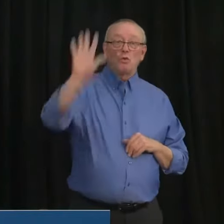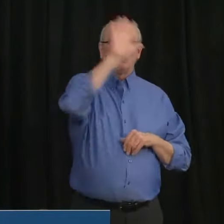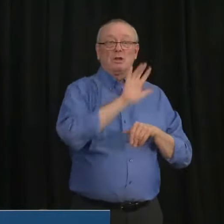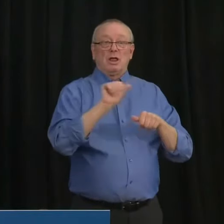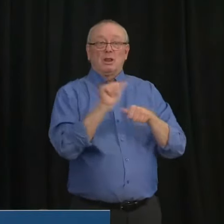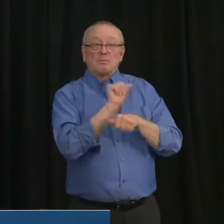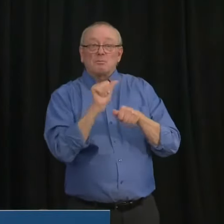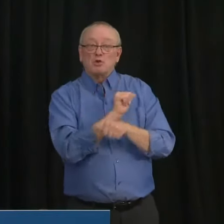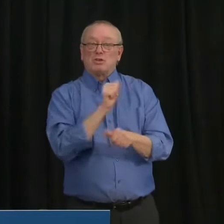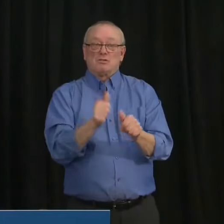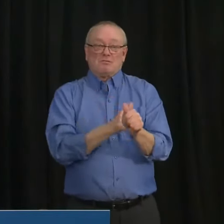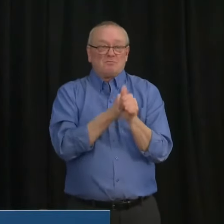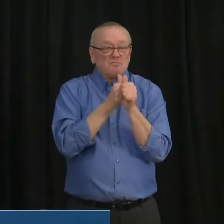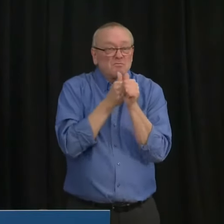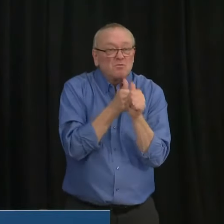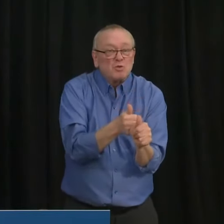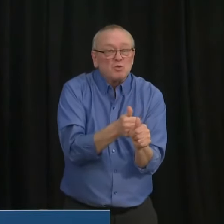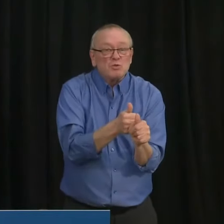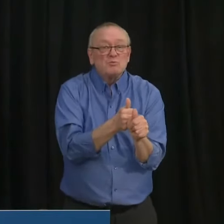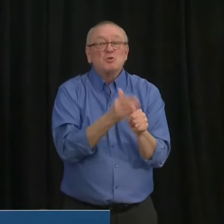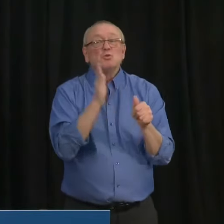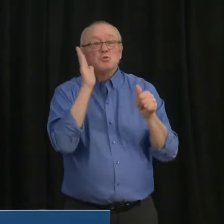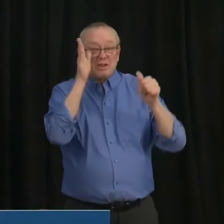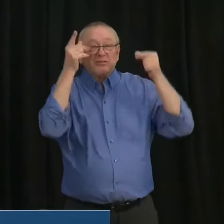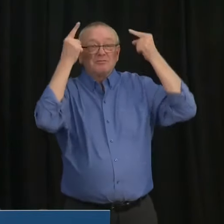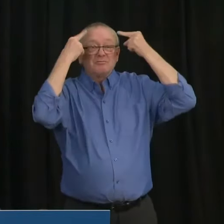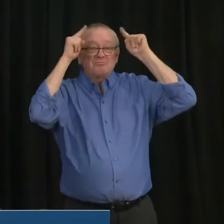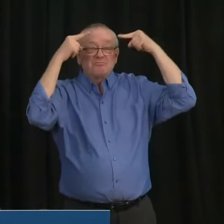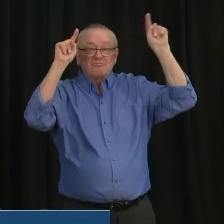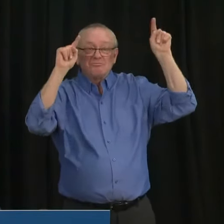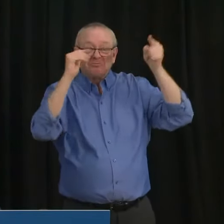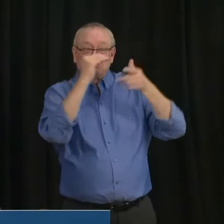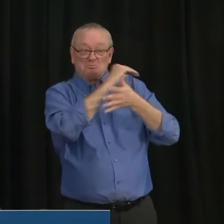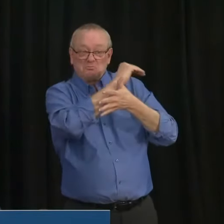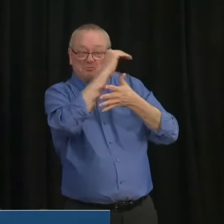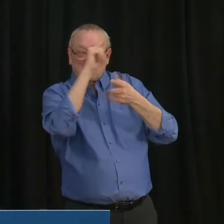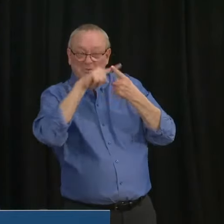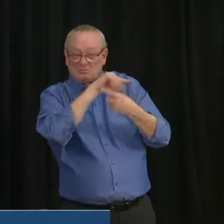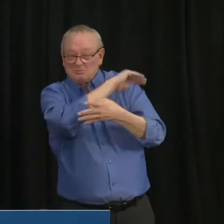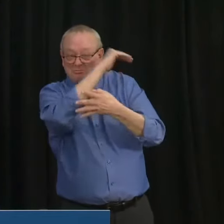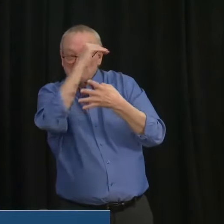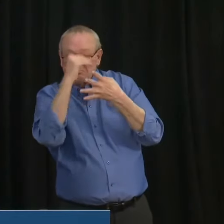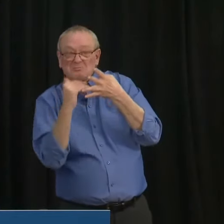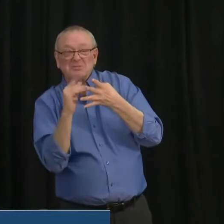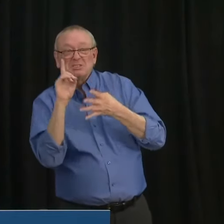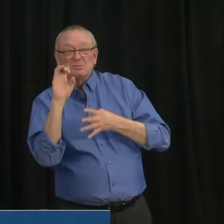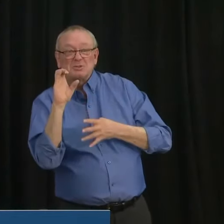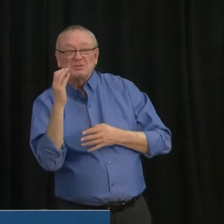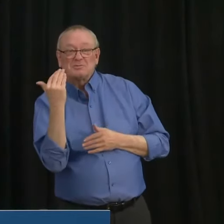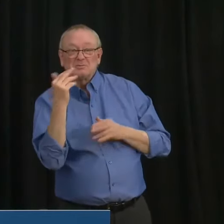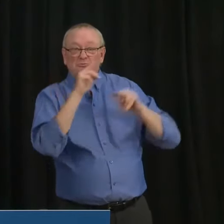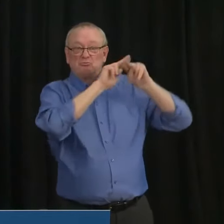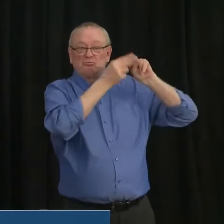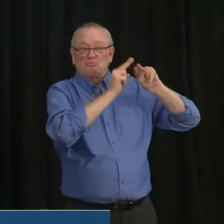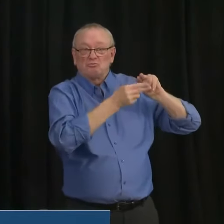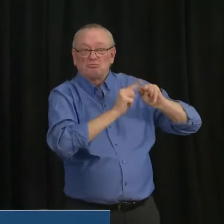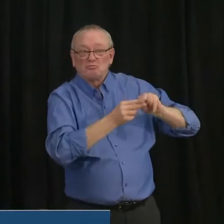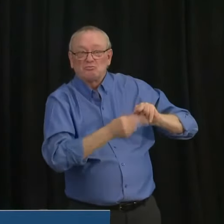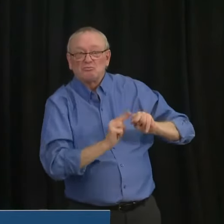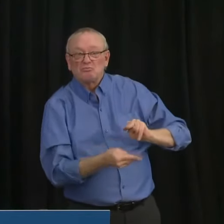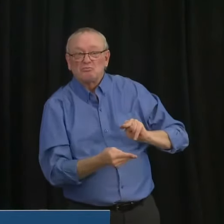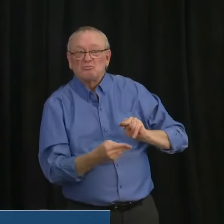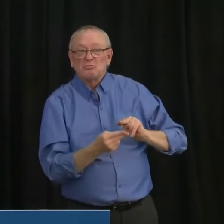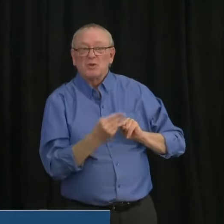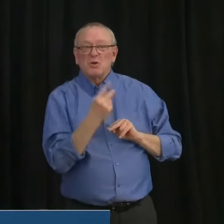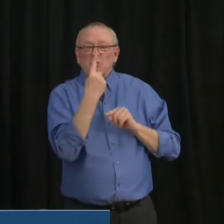will get you where you want to be by the 15th of December, which is a transmission rate of, uh, infection rate of below one. It's, it's really